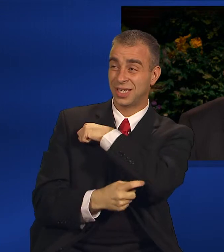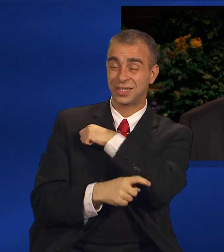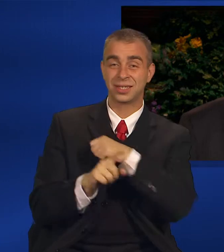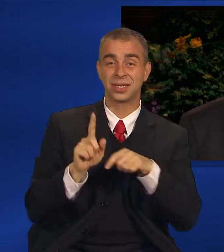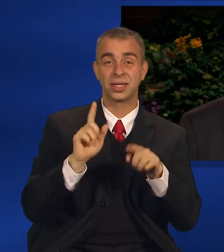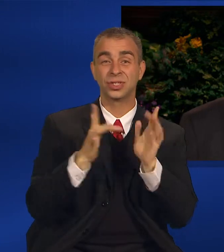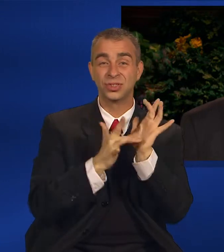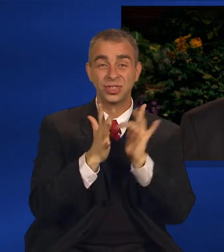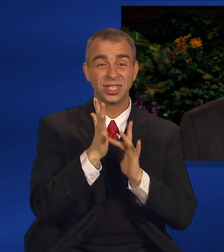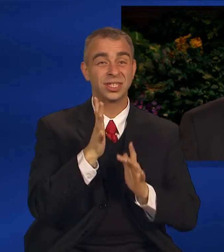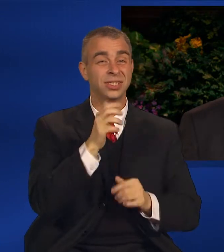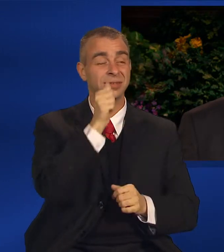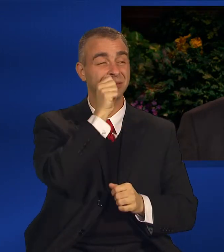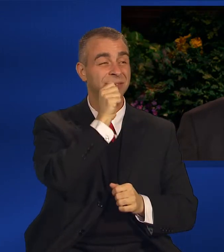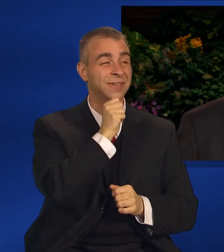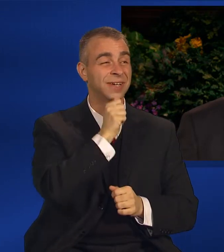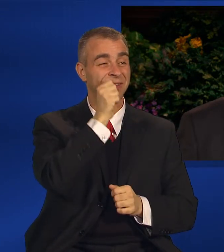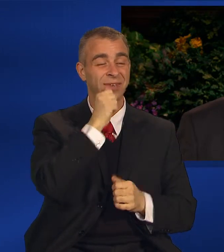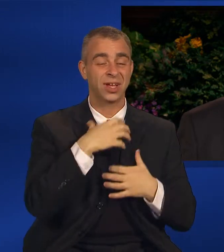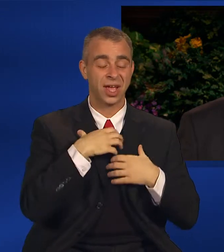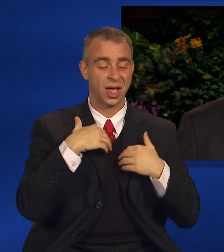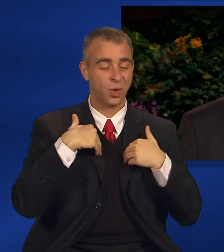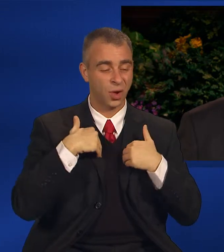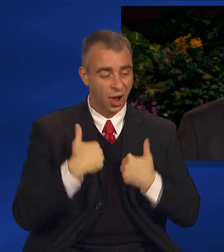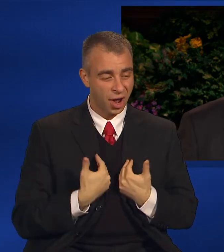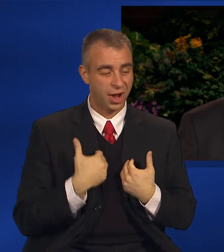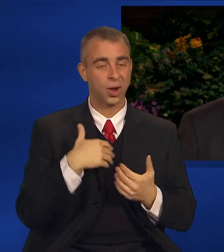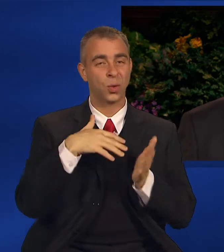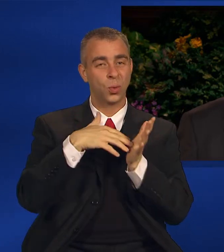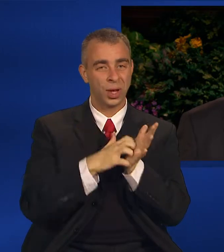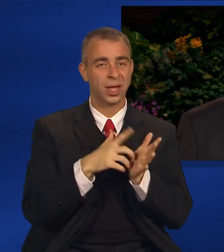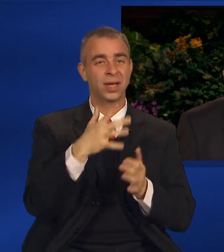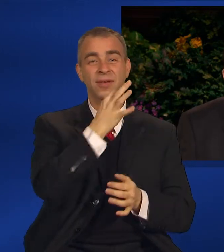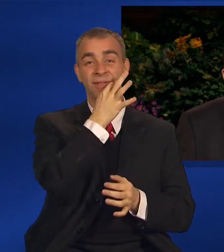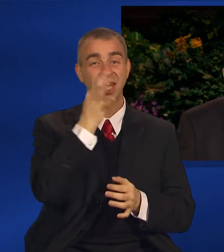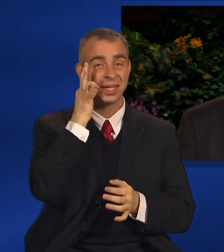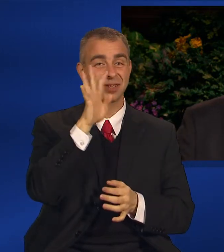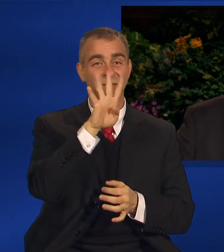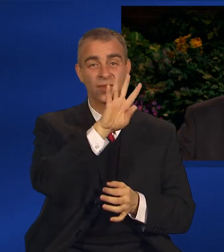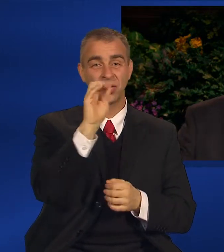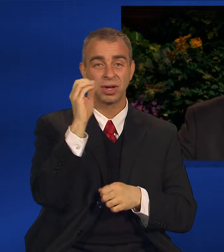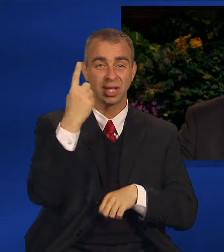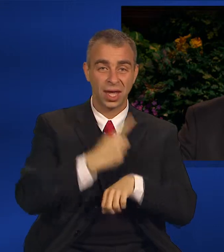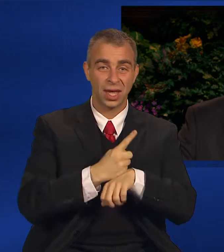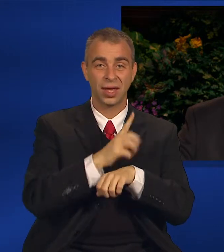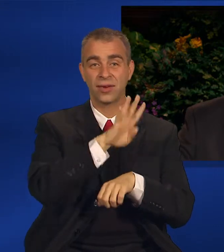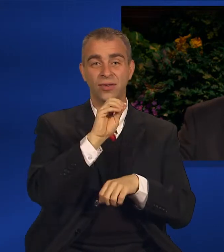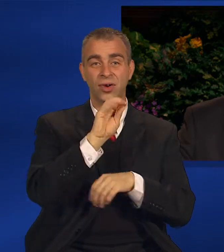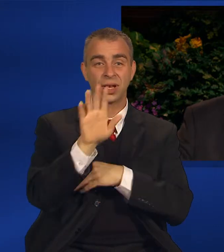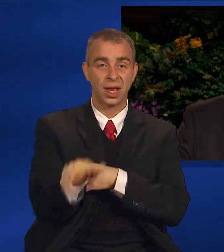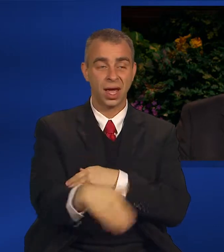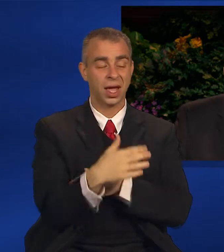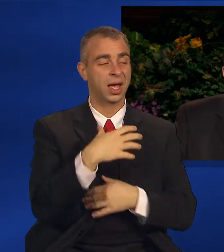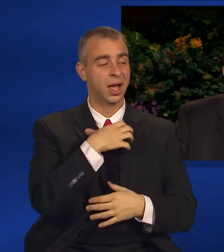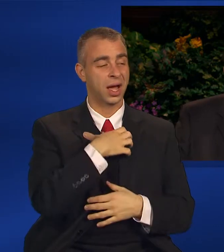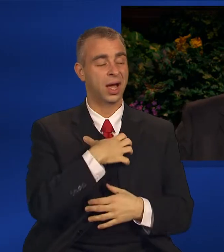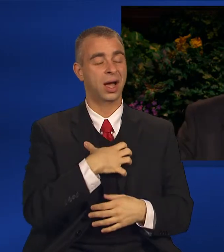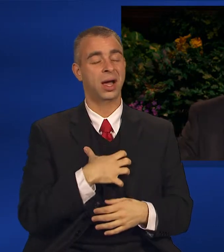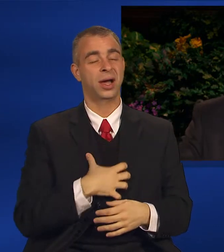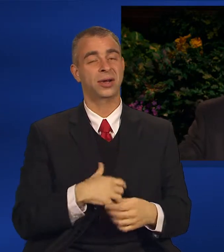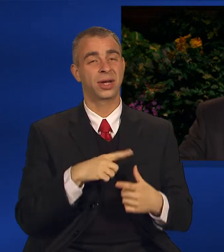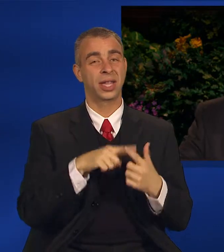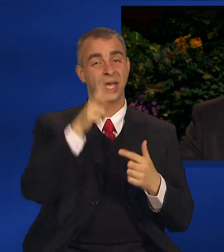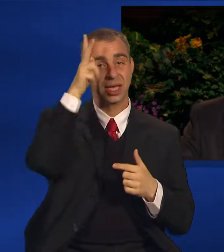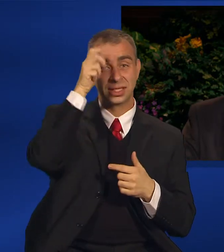fasting 40 days and 40 nights, and was hungered. Yet when the evil one